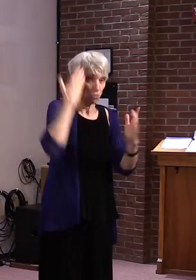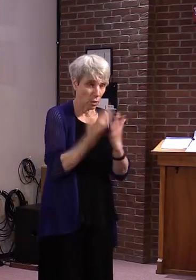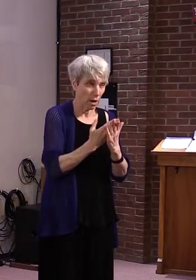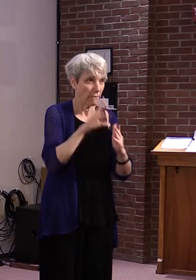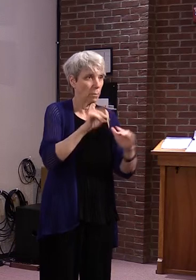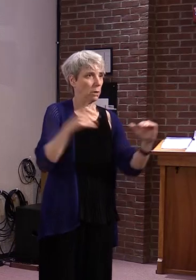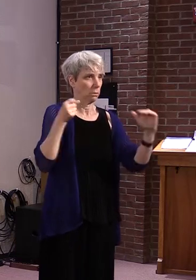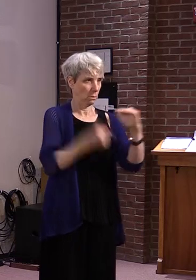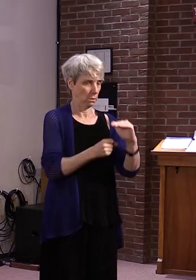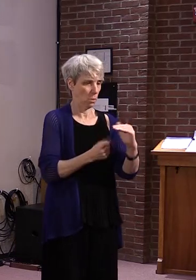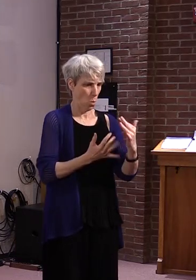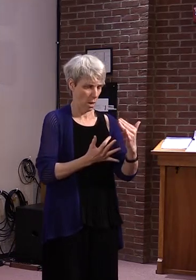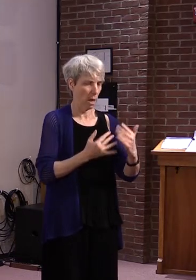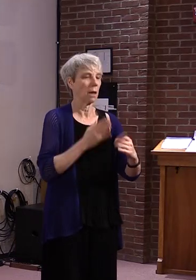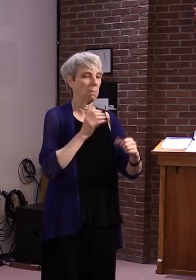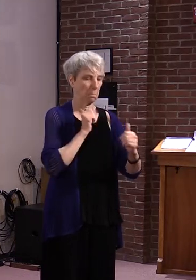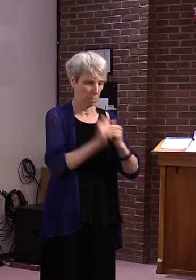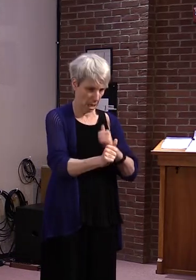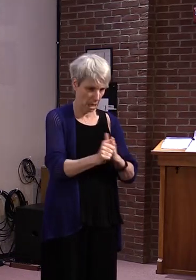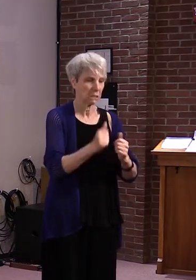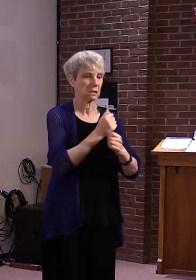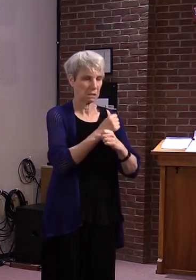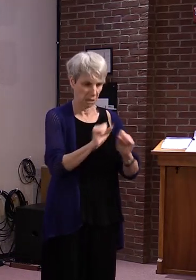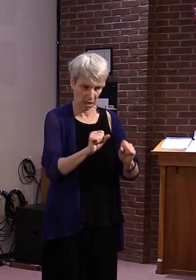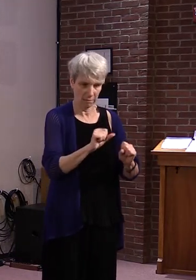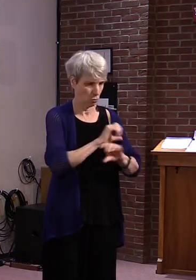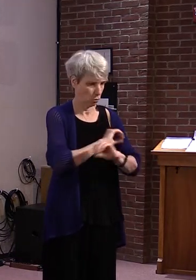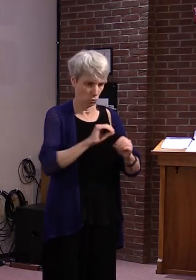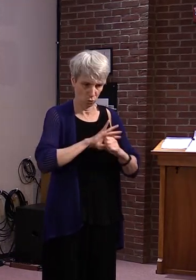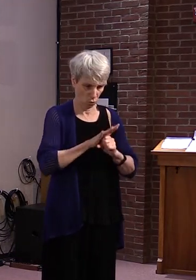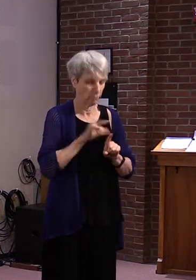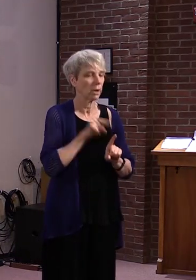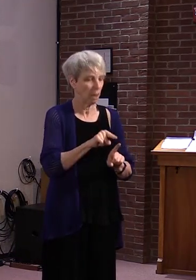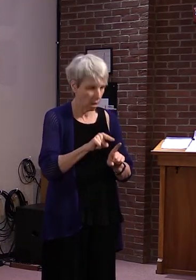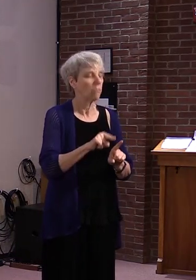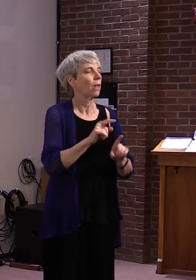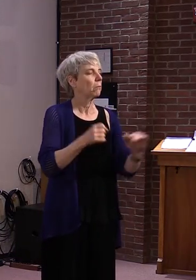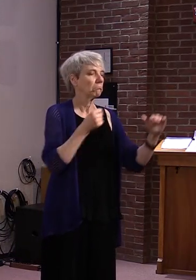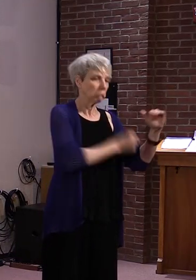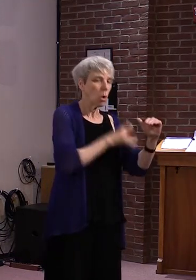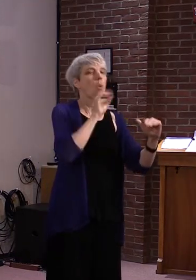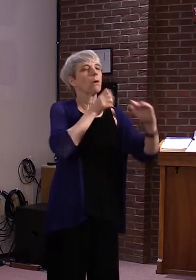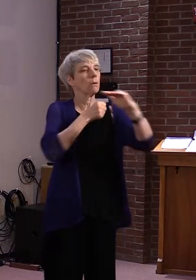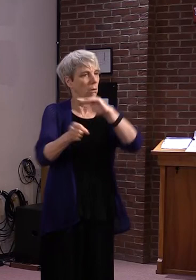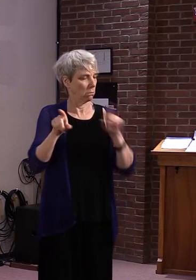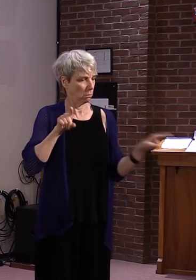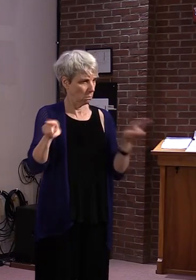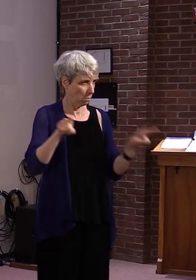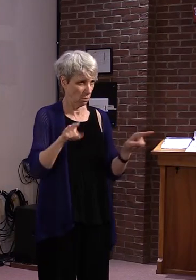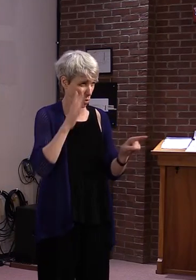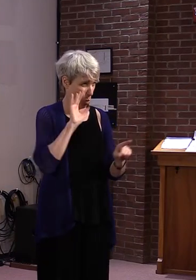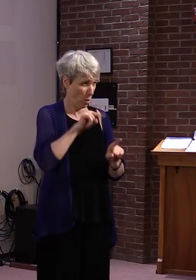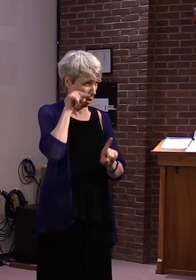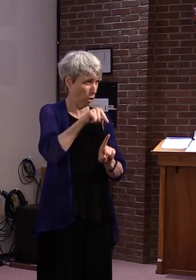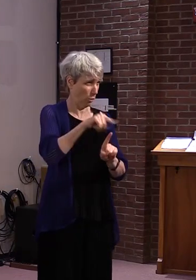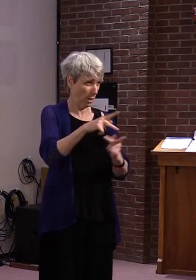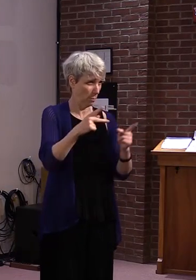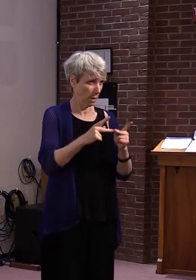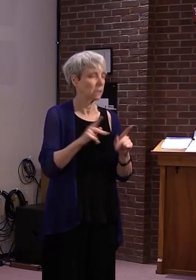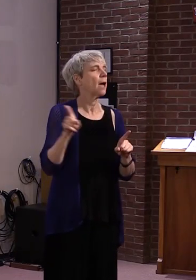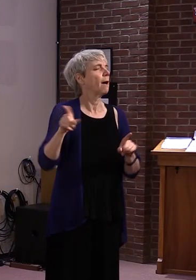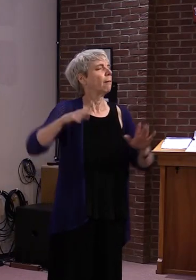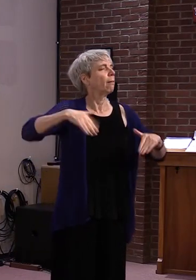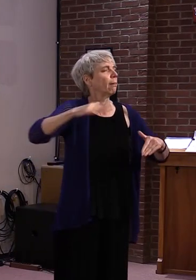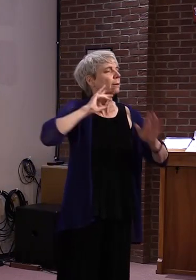Thanks for the question. We haven't identified what facilities are going to be used for that purpose. As I said last week, we're looking at one or two